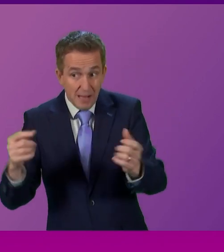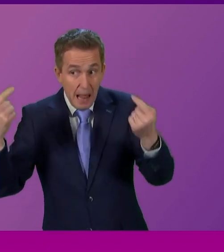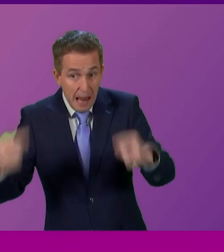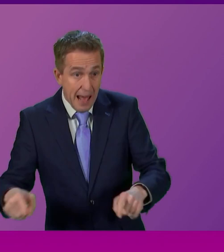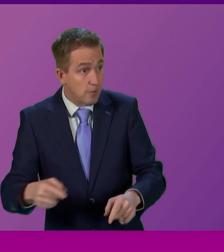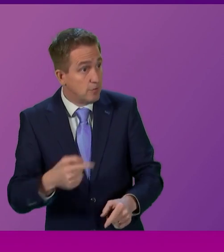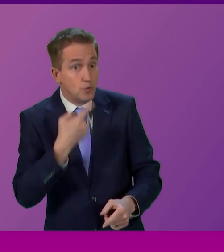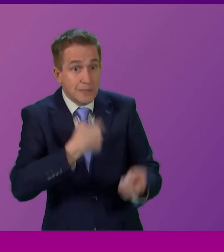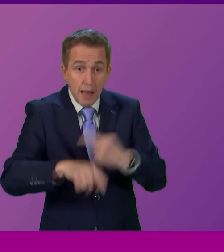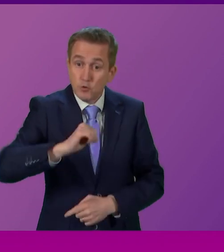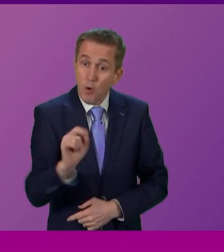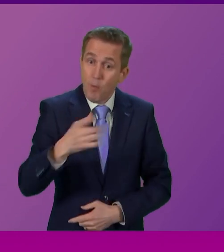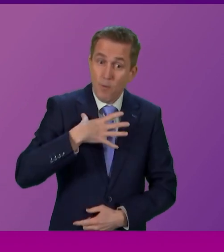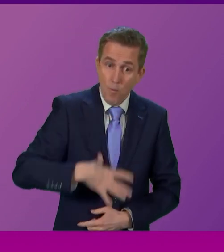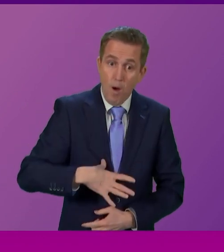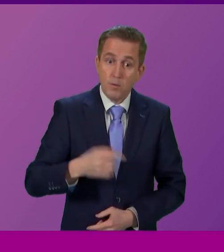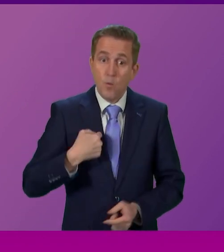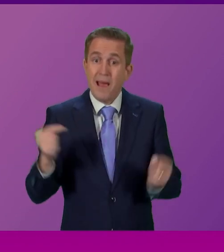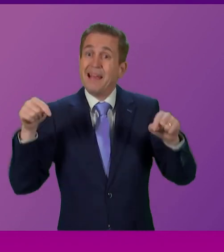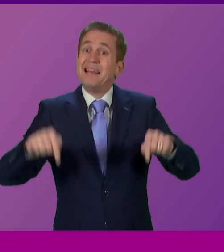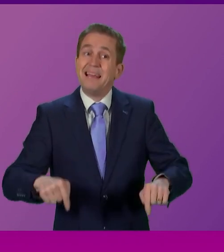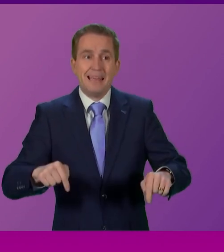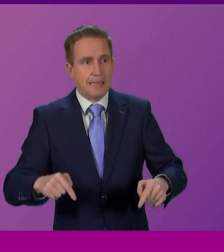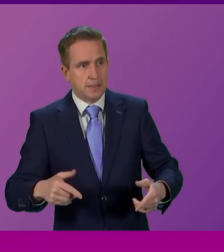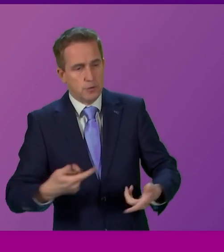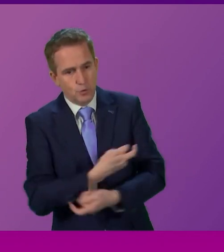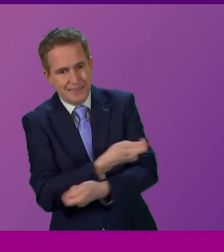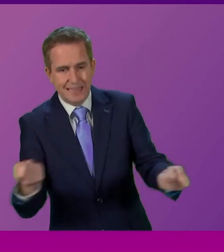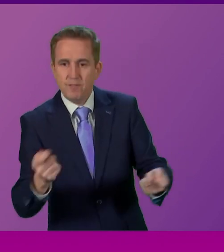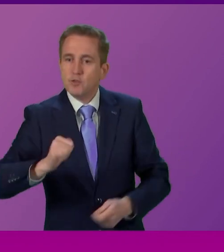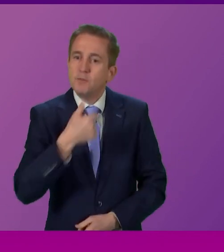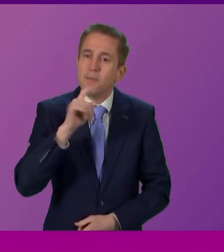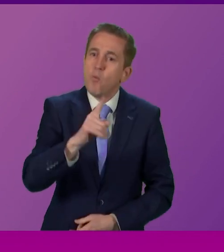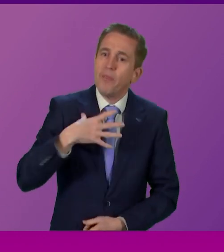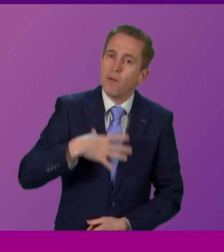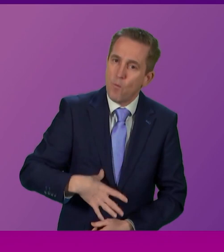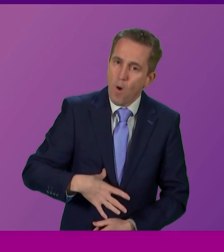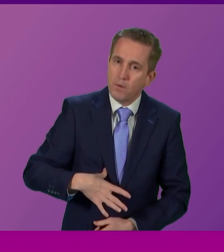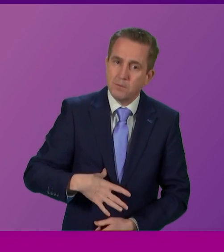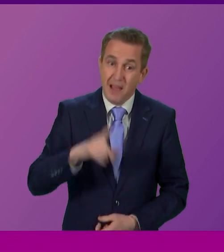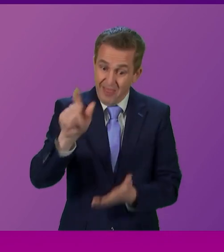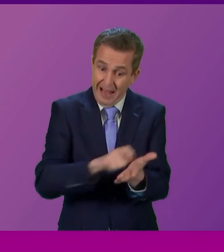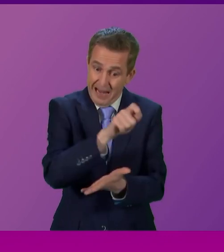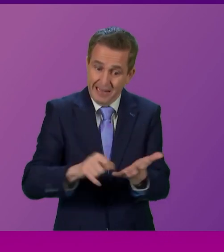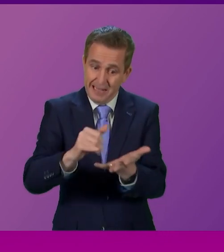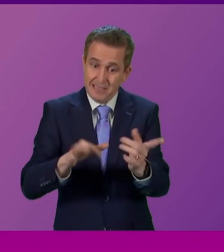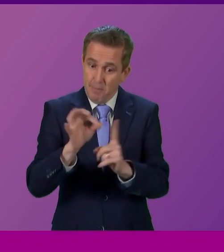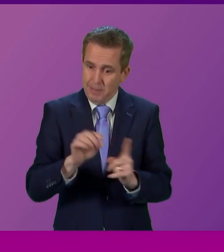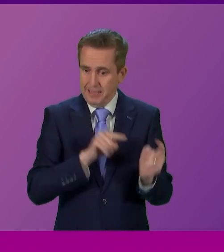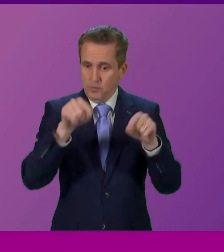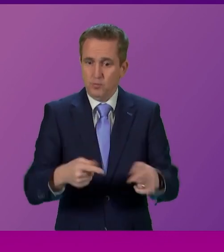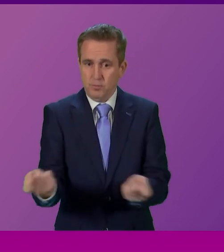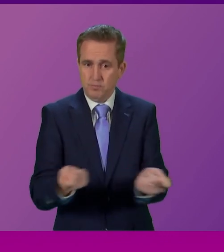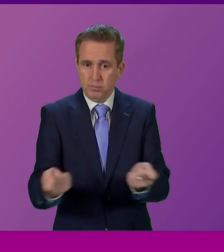We are here to give the people of Scotland what they want and what they elected us to do. We can